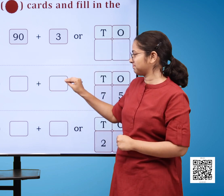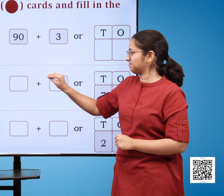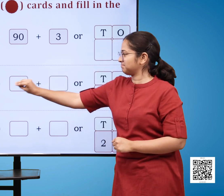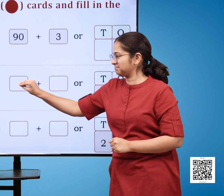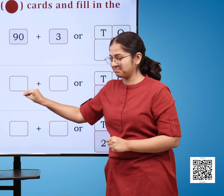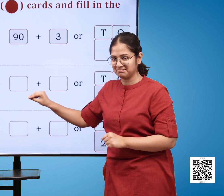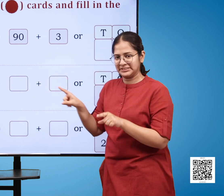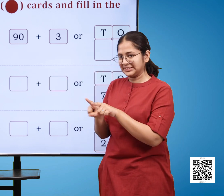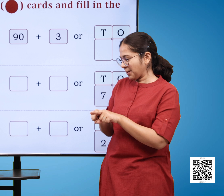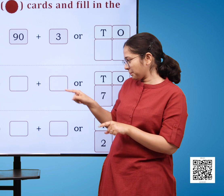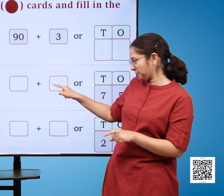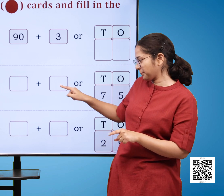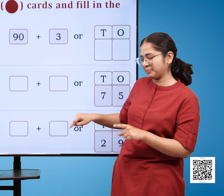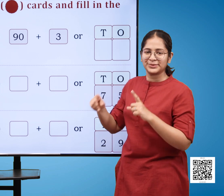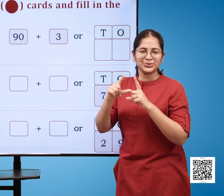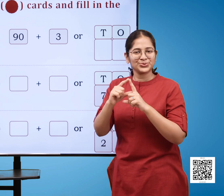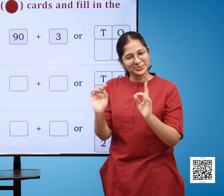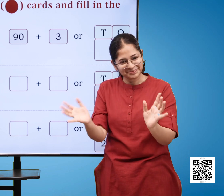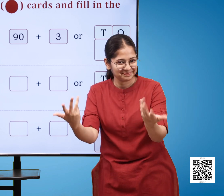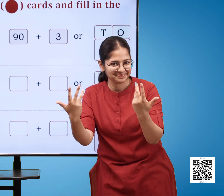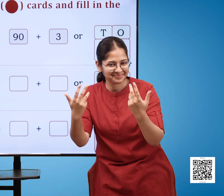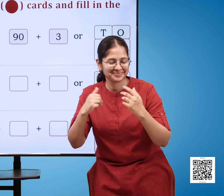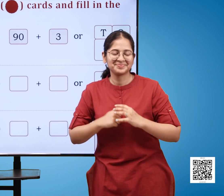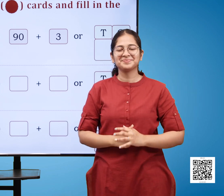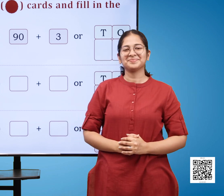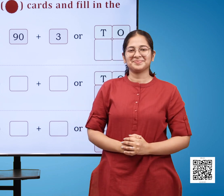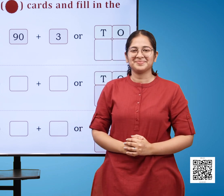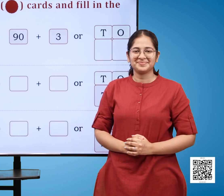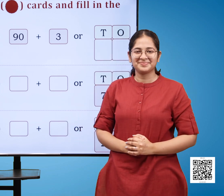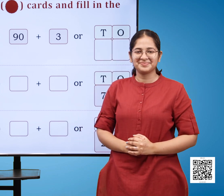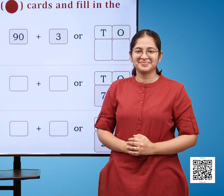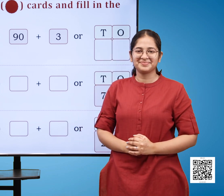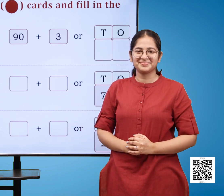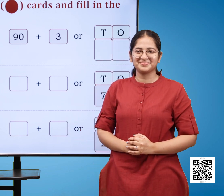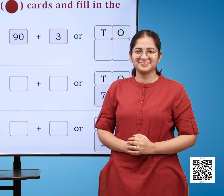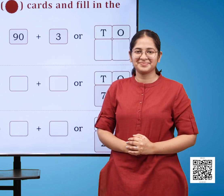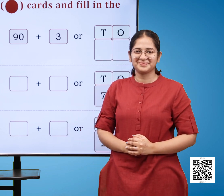blank plus blank or t 2 o 9